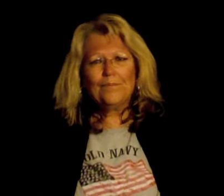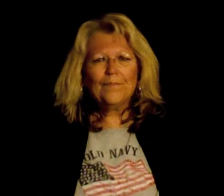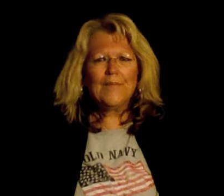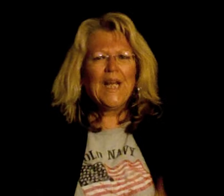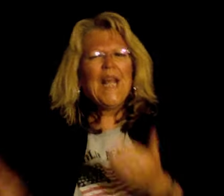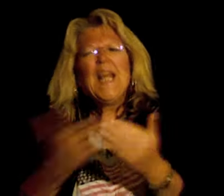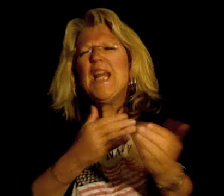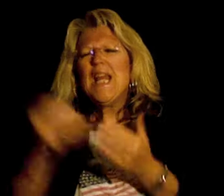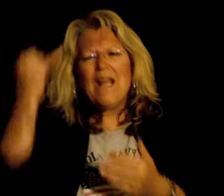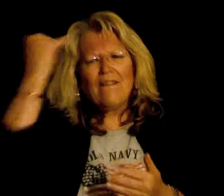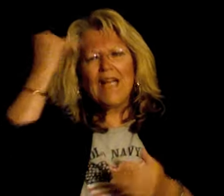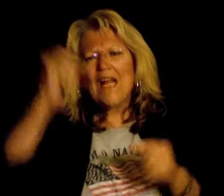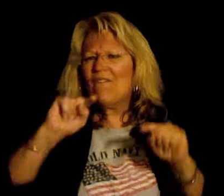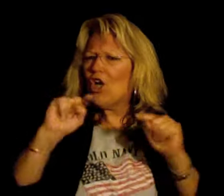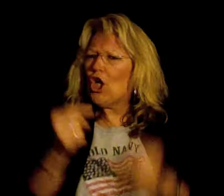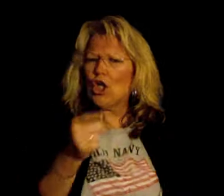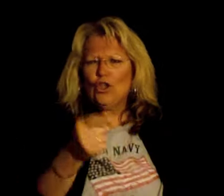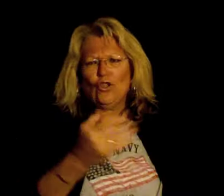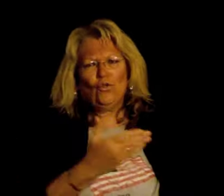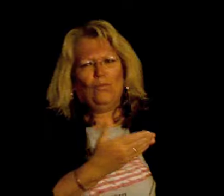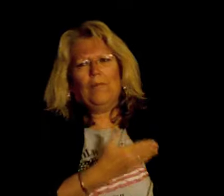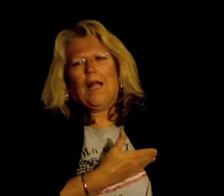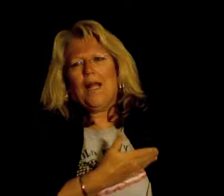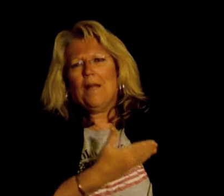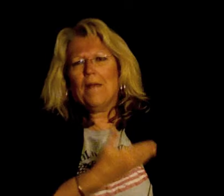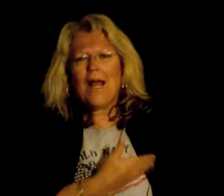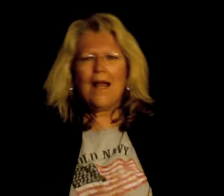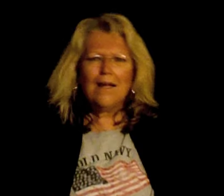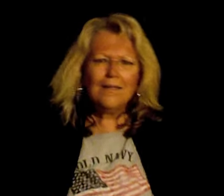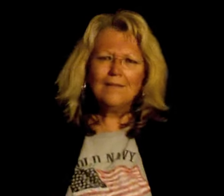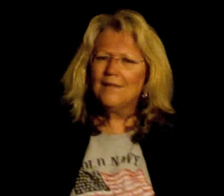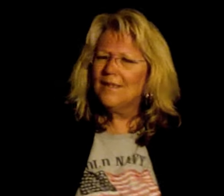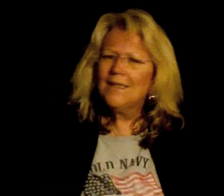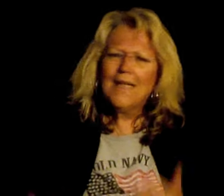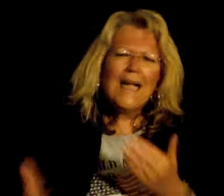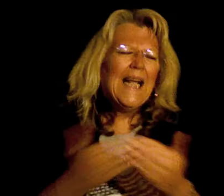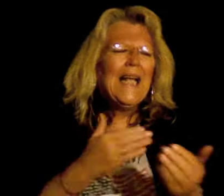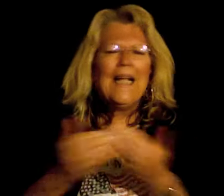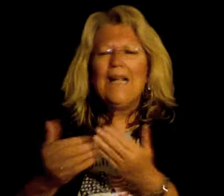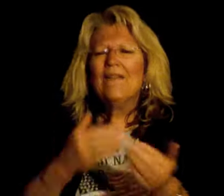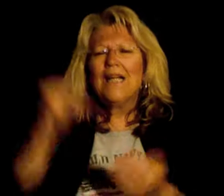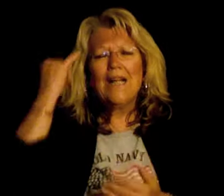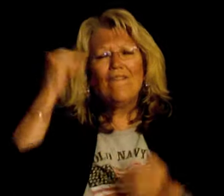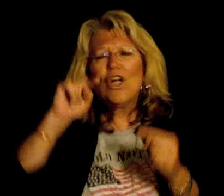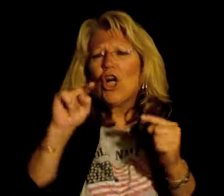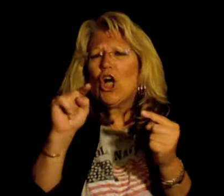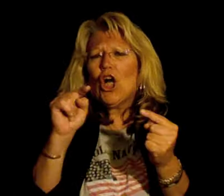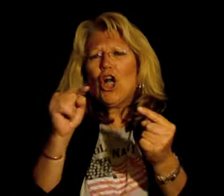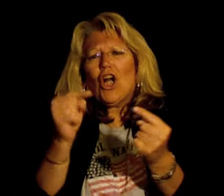Even if it hurts Baby Even if it hurts